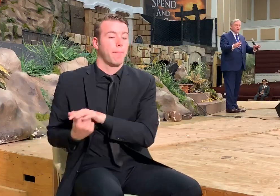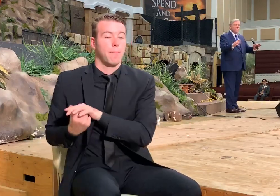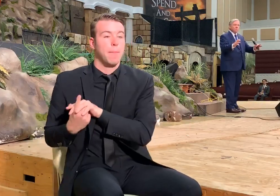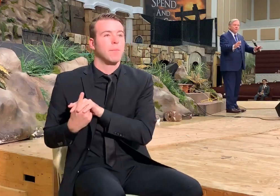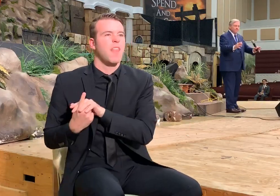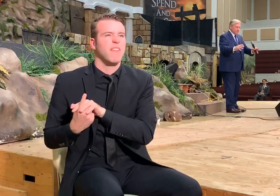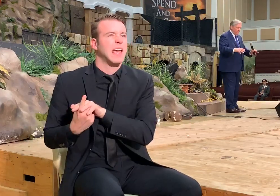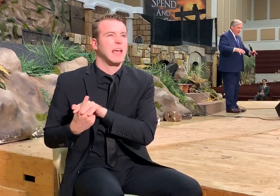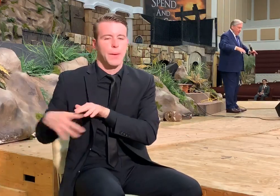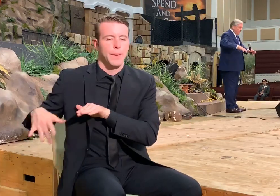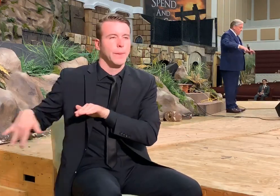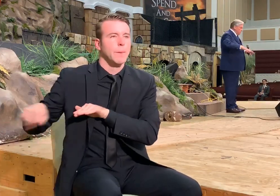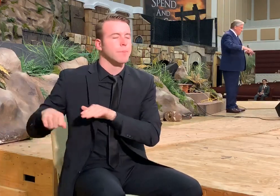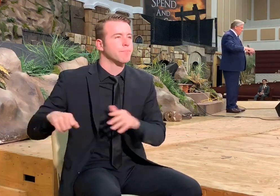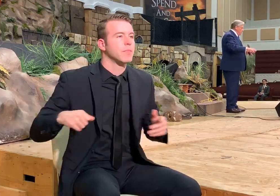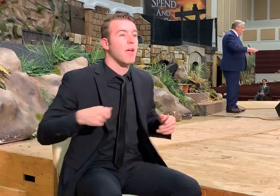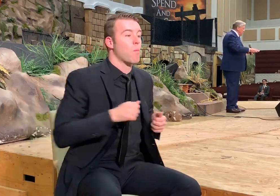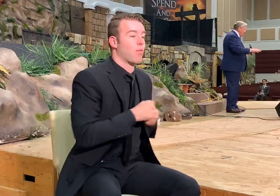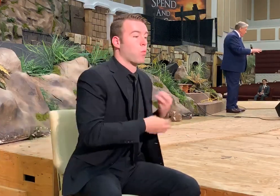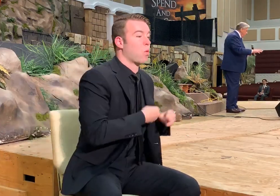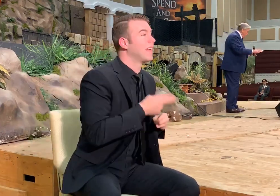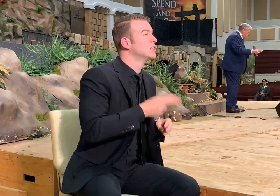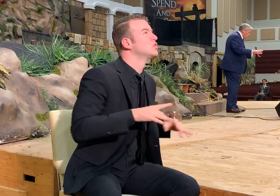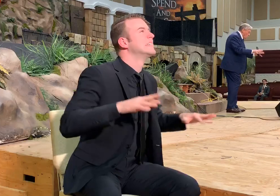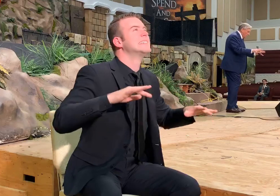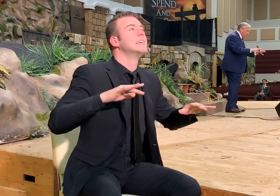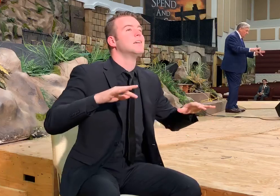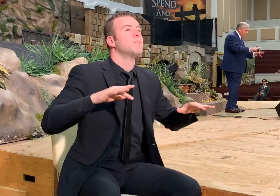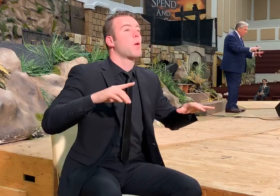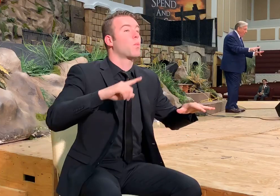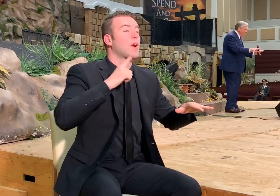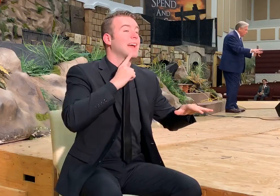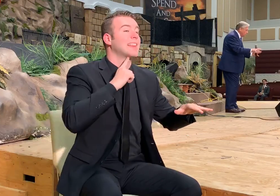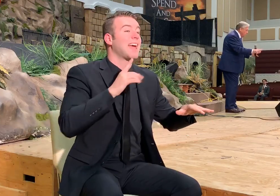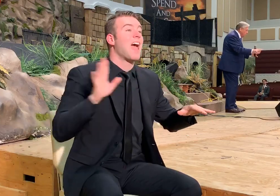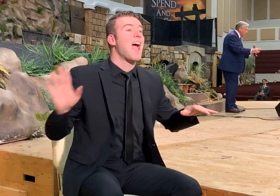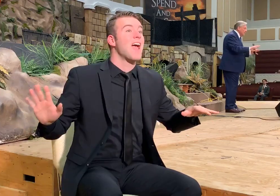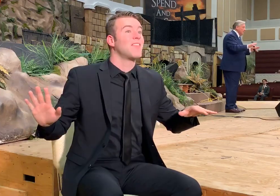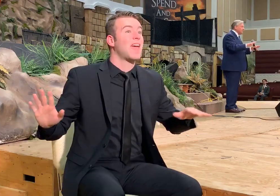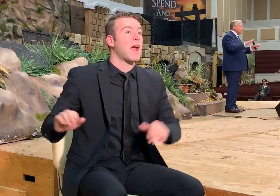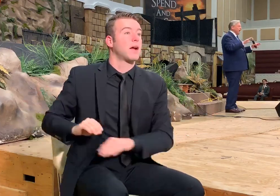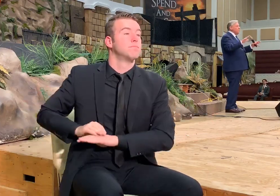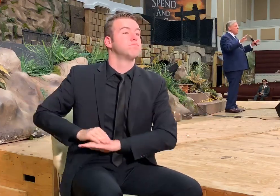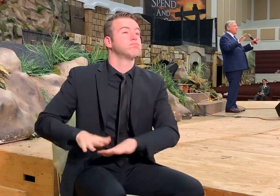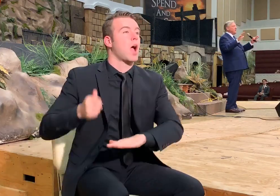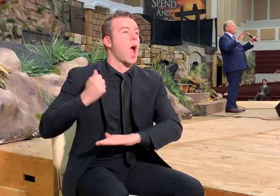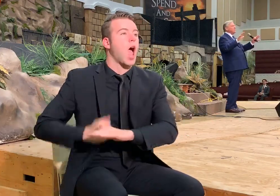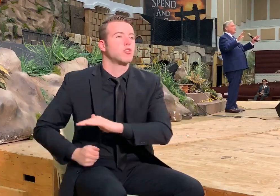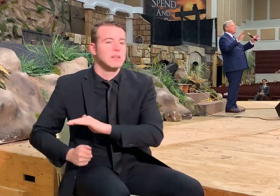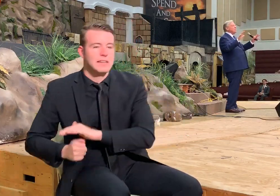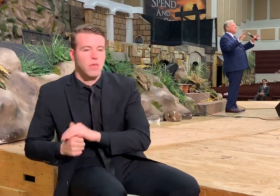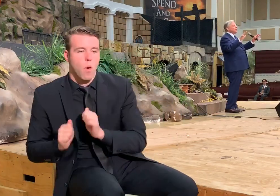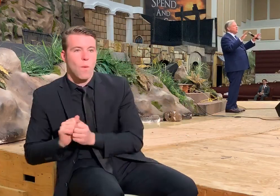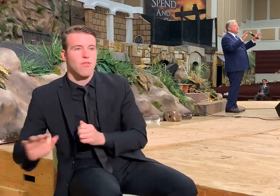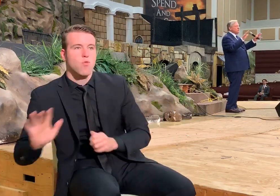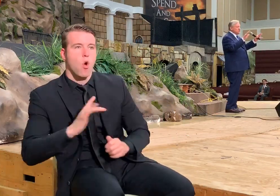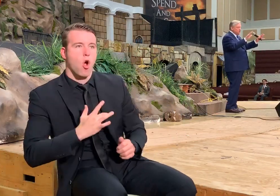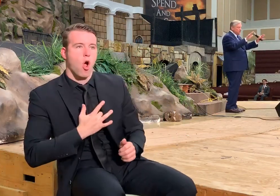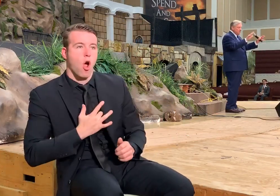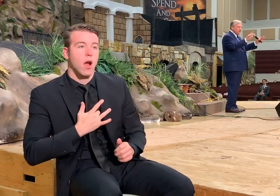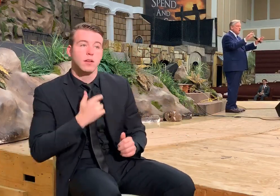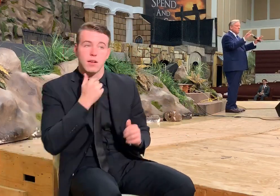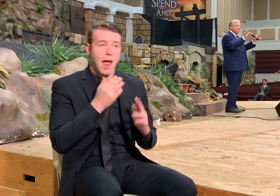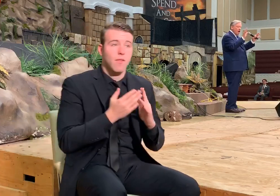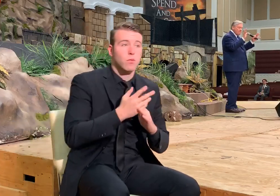did. The blip they made is underneath. It's working in the hearts of men. It's not working through the political